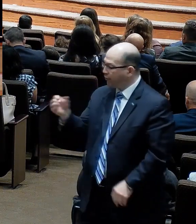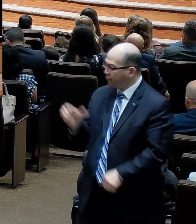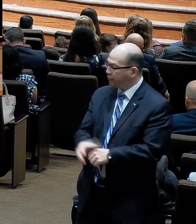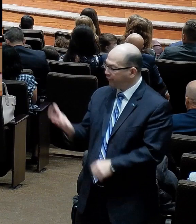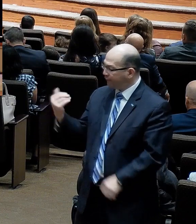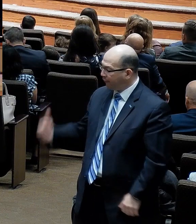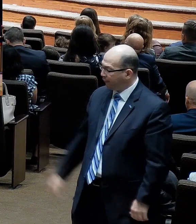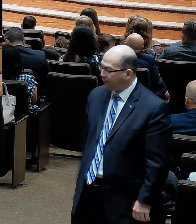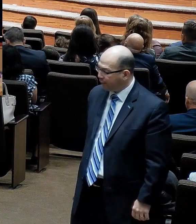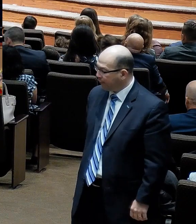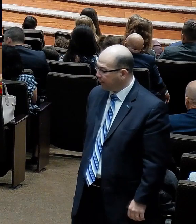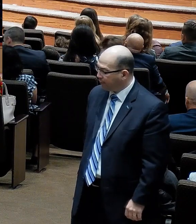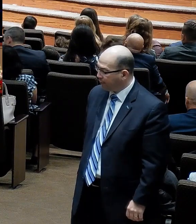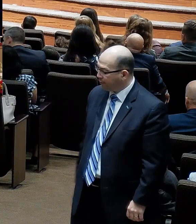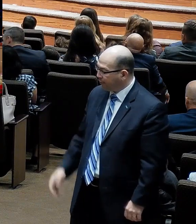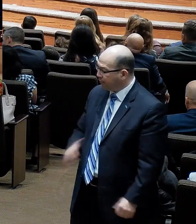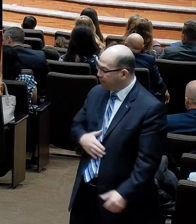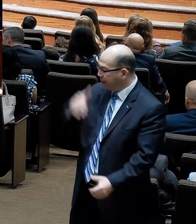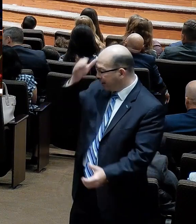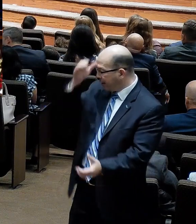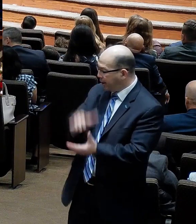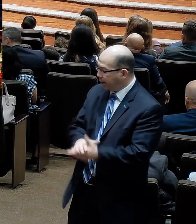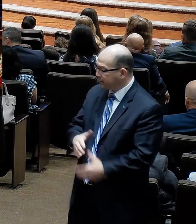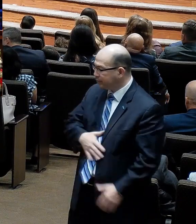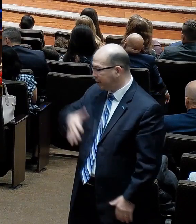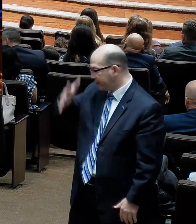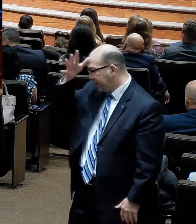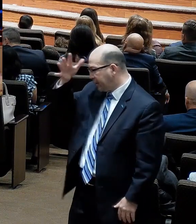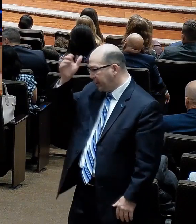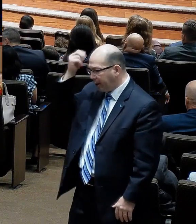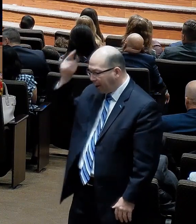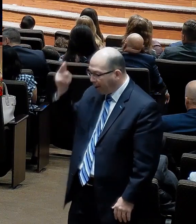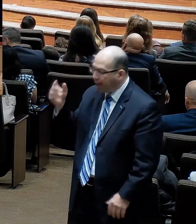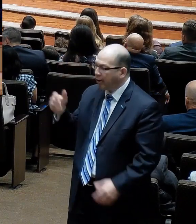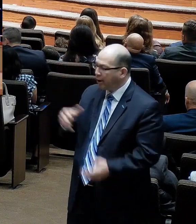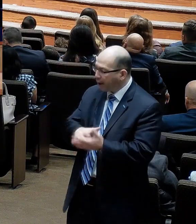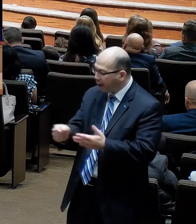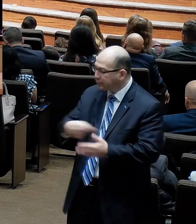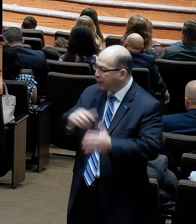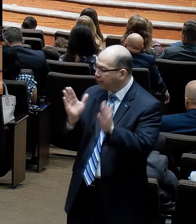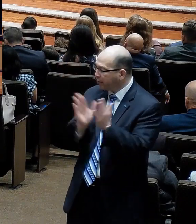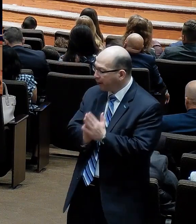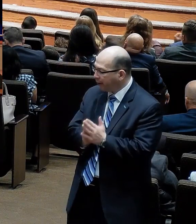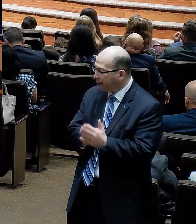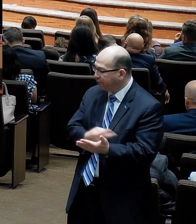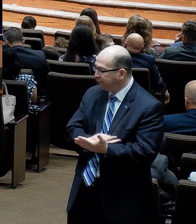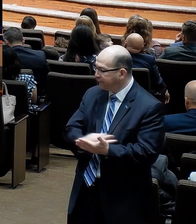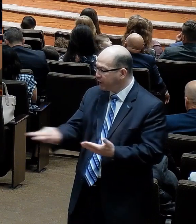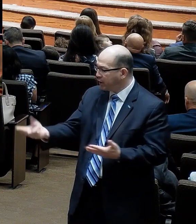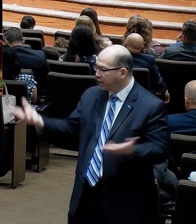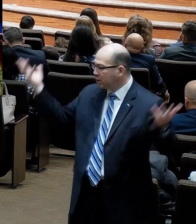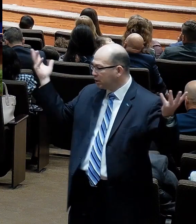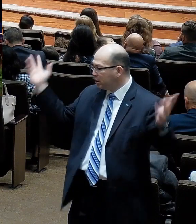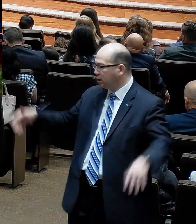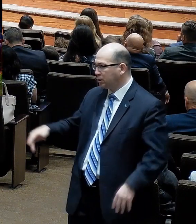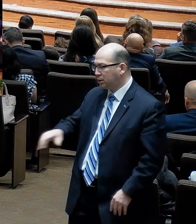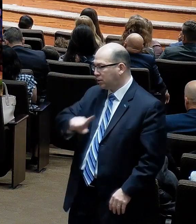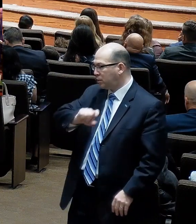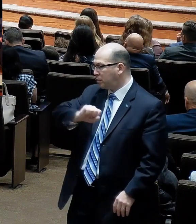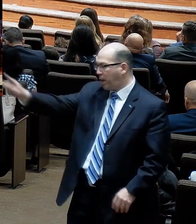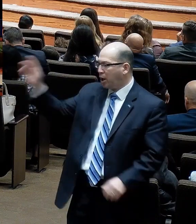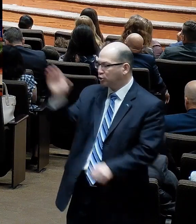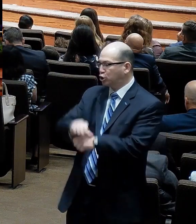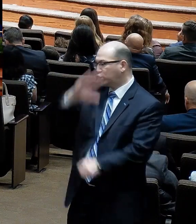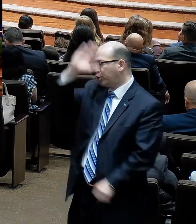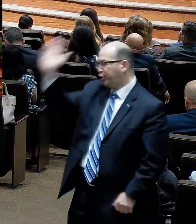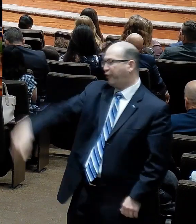My husband, my dad, my uncle, my grandpa had cancer. I prayed and God didn't answer it. I'm never going back to church. Oh, I used to